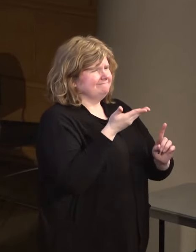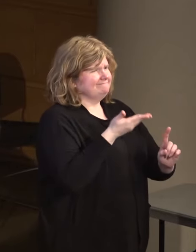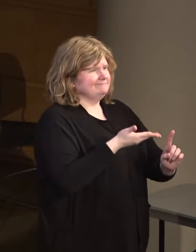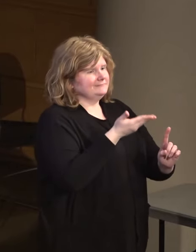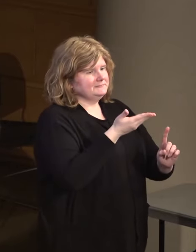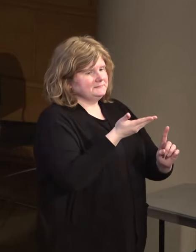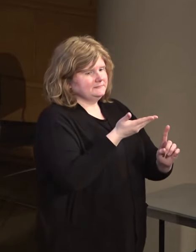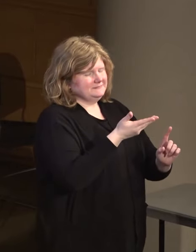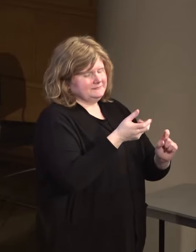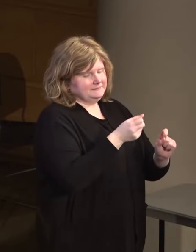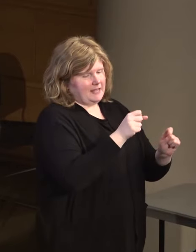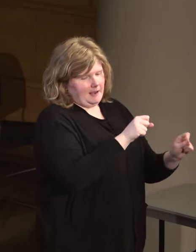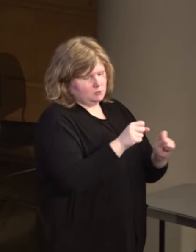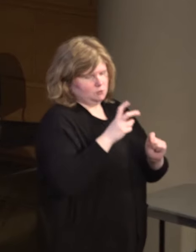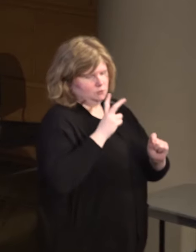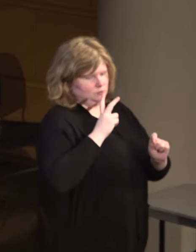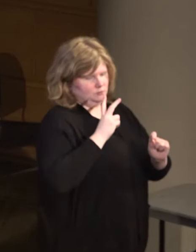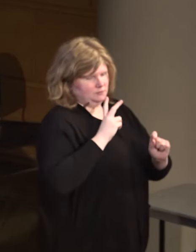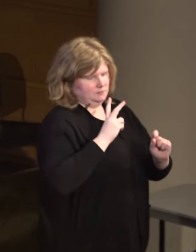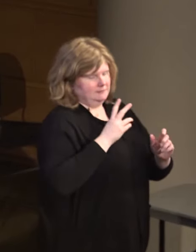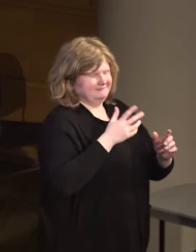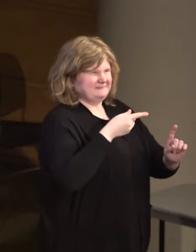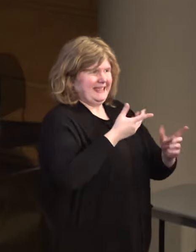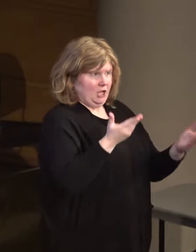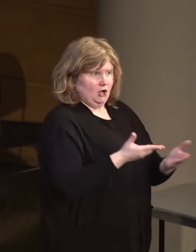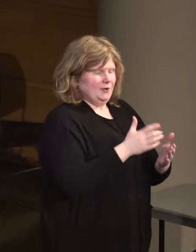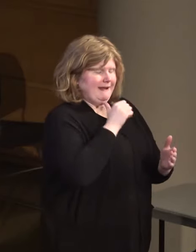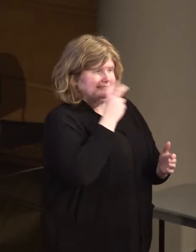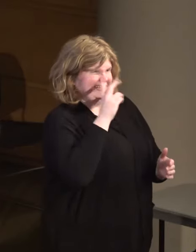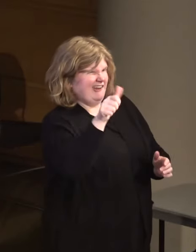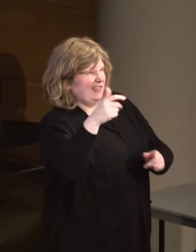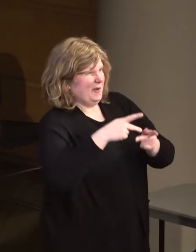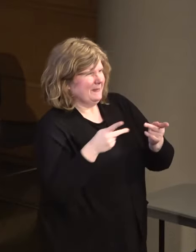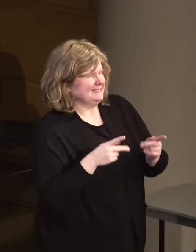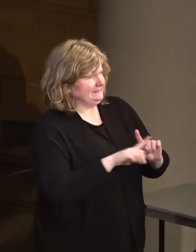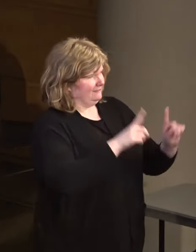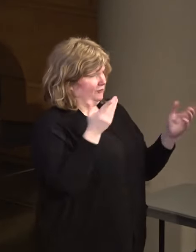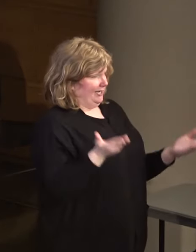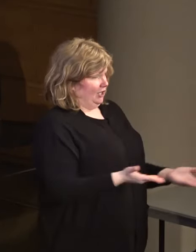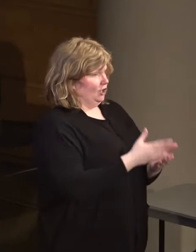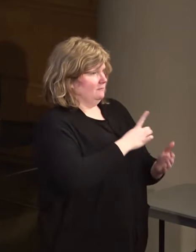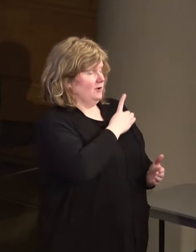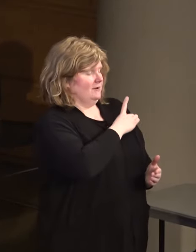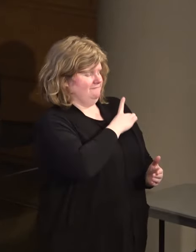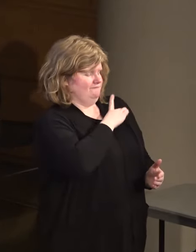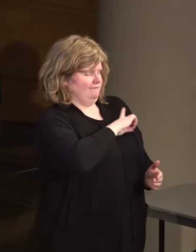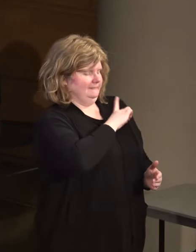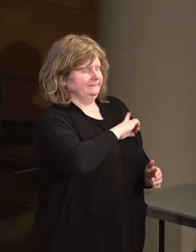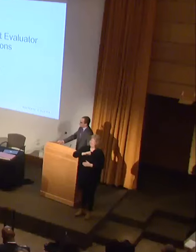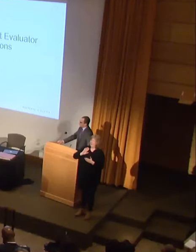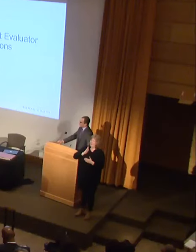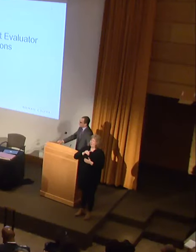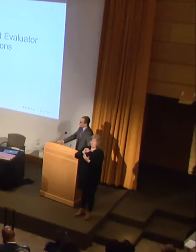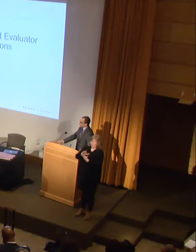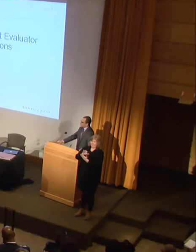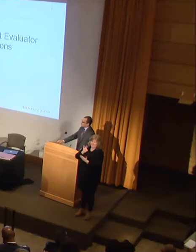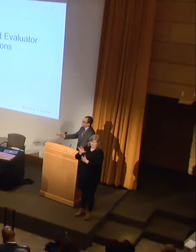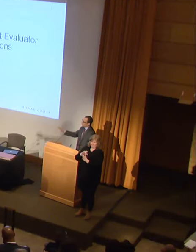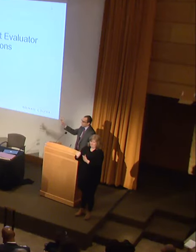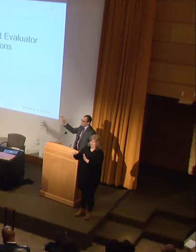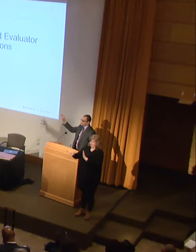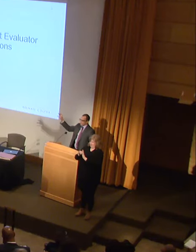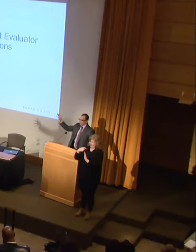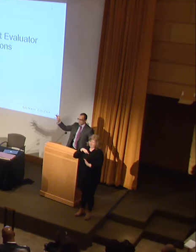that we have not seen in other jurisdictions. And our approach, if we're chosen as an independent evaluator,